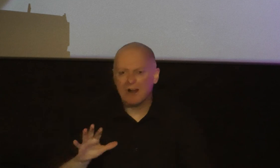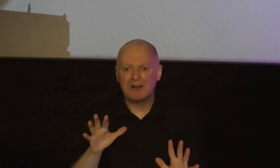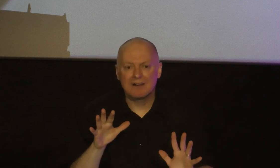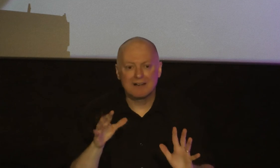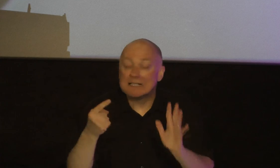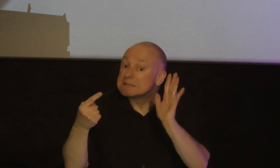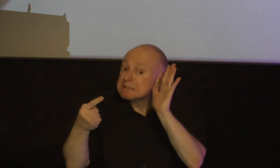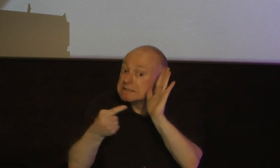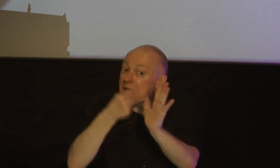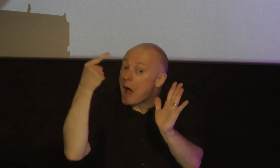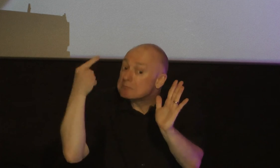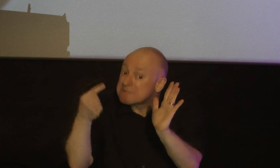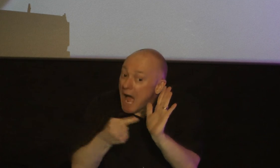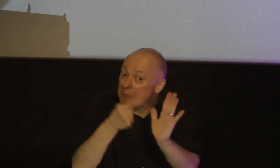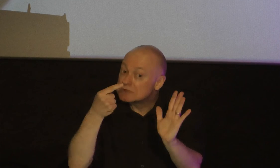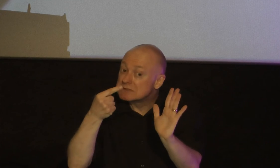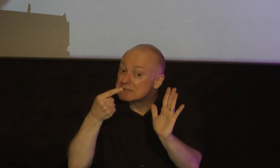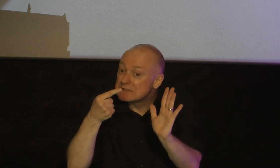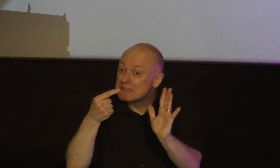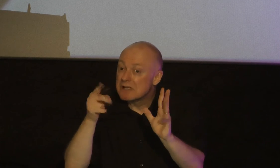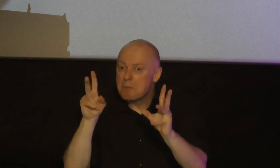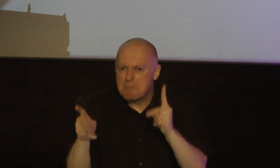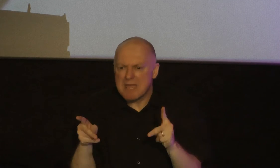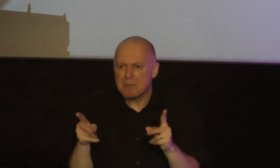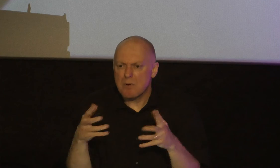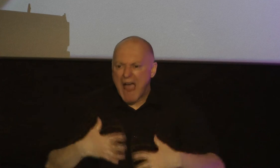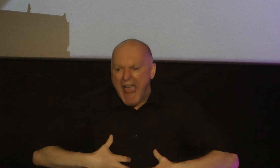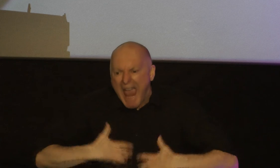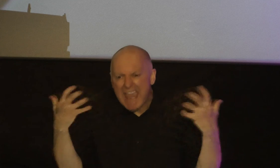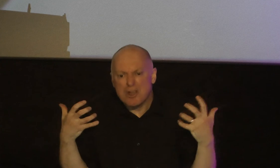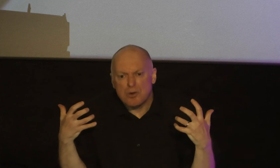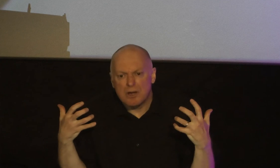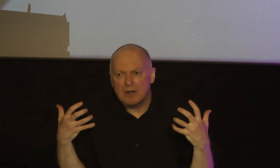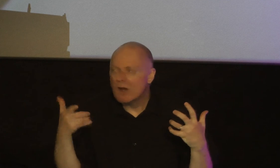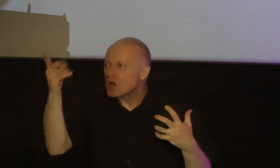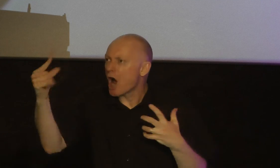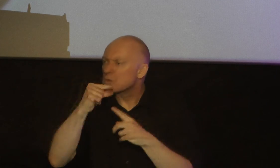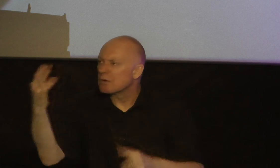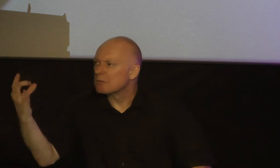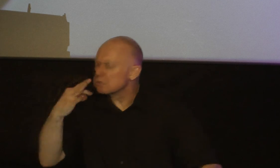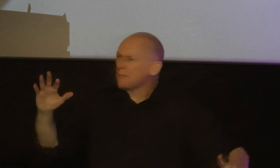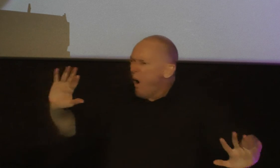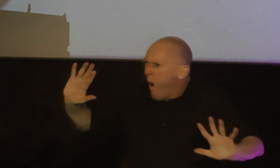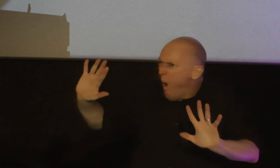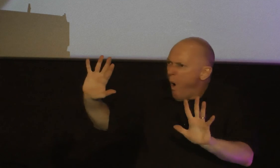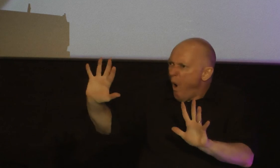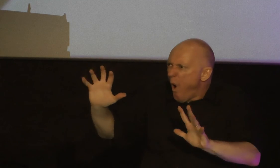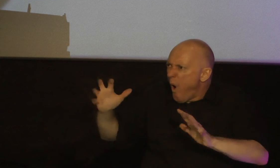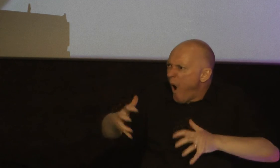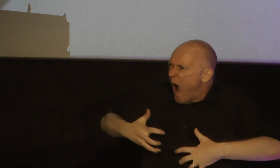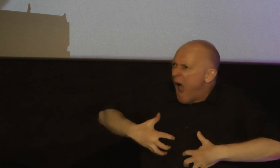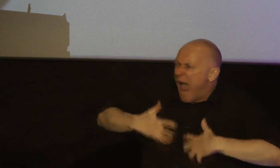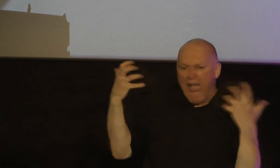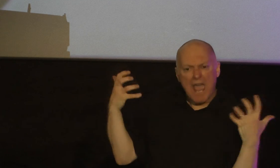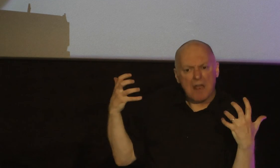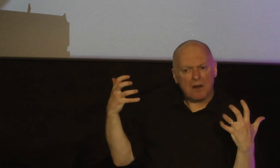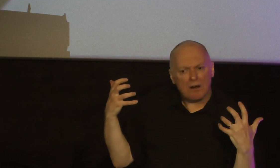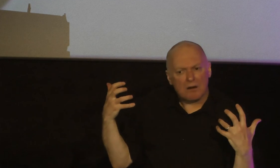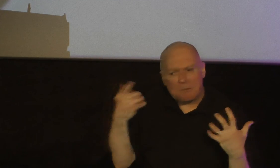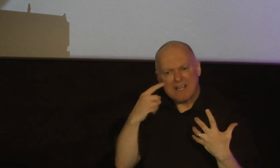sometimes sometimes people get angry when God's word is extended towards them in a way that